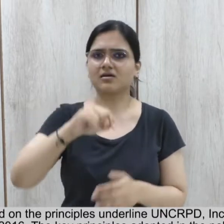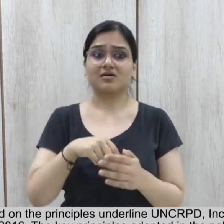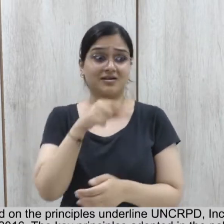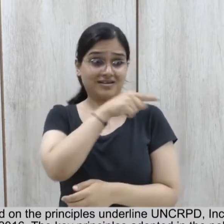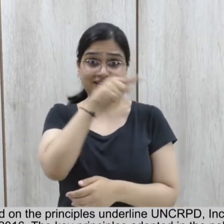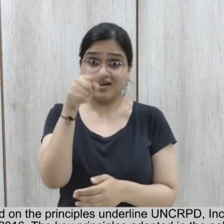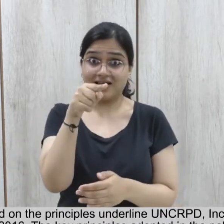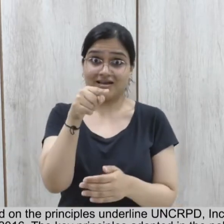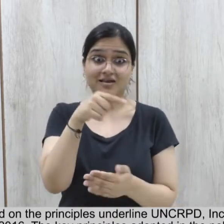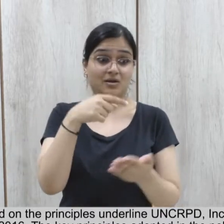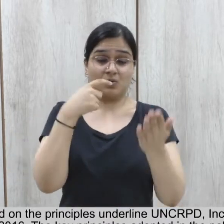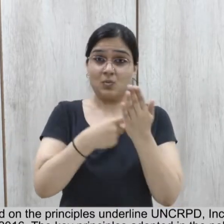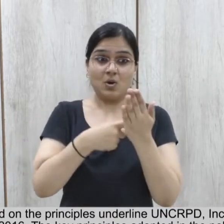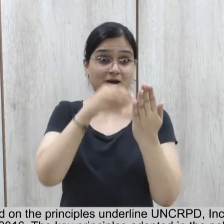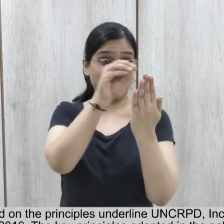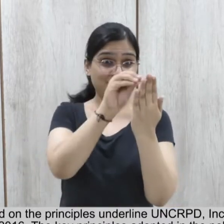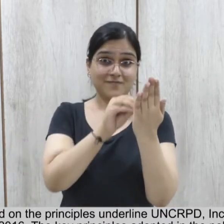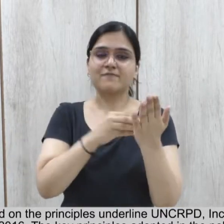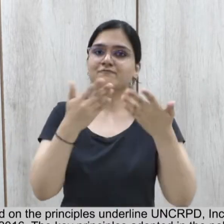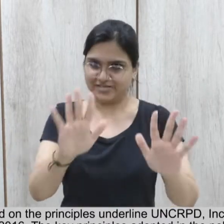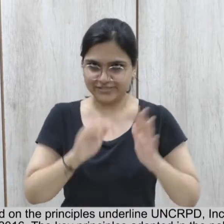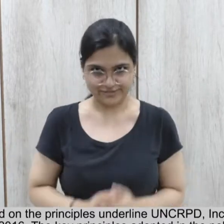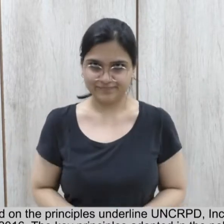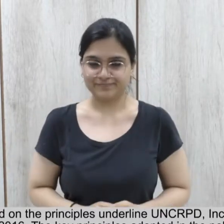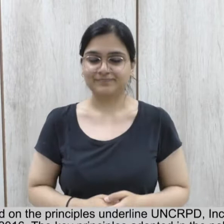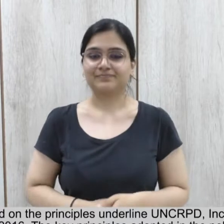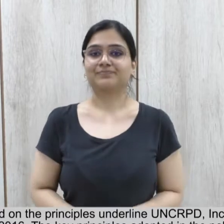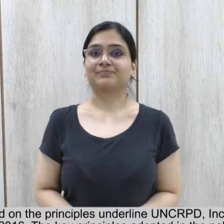The key principles adopted in the policy are